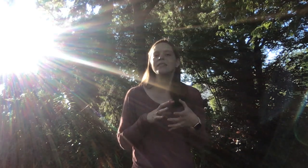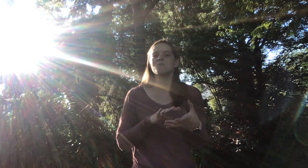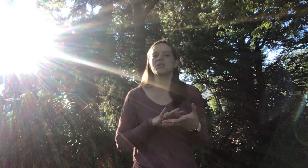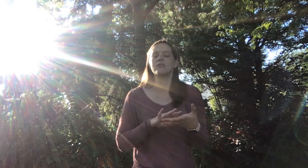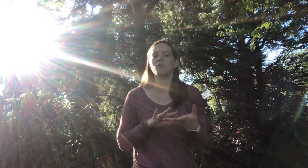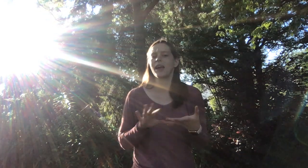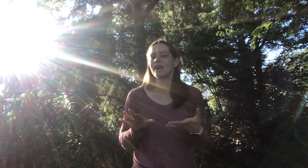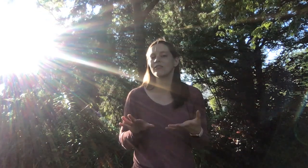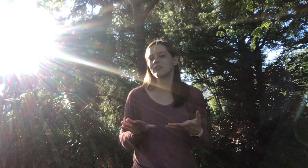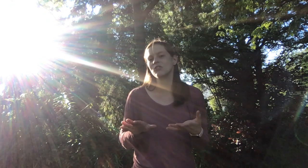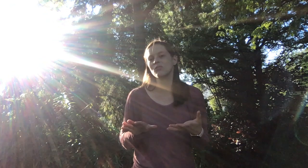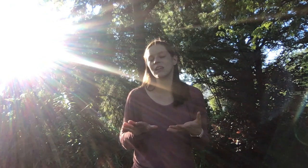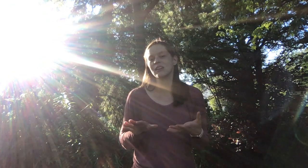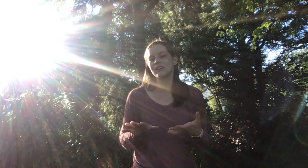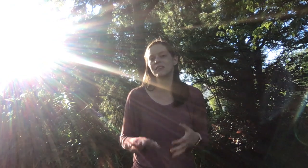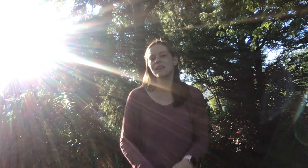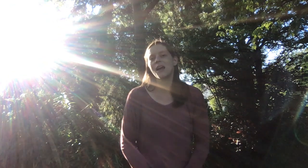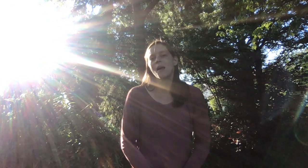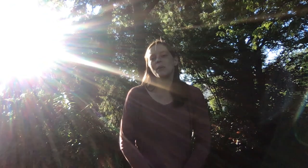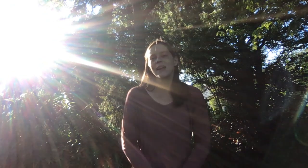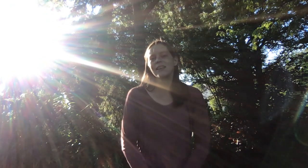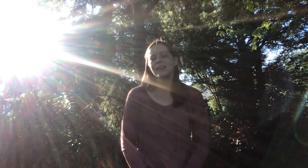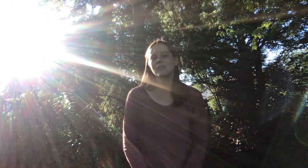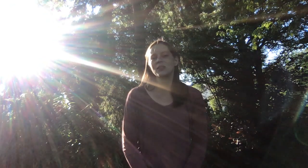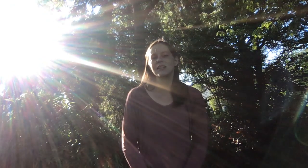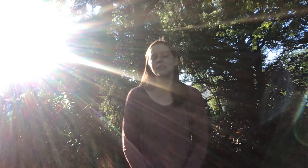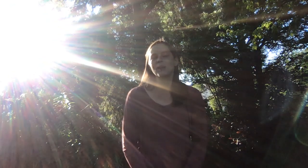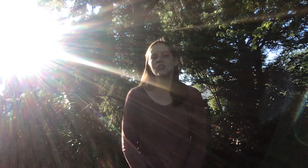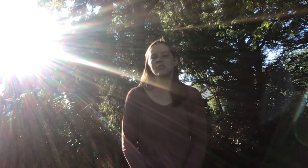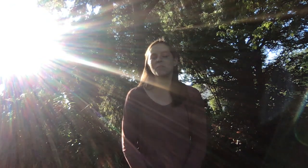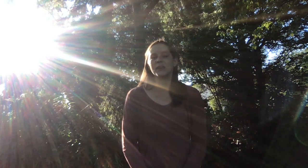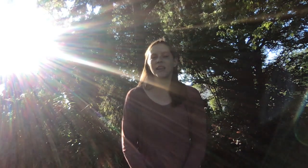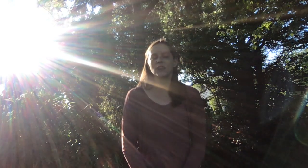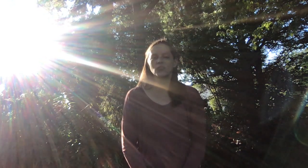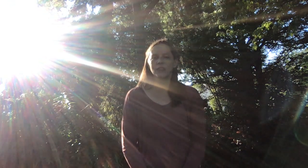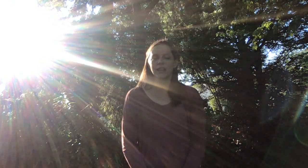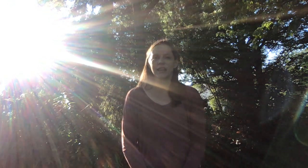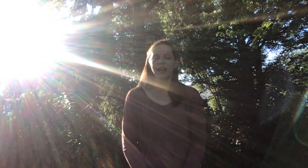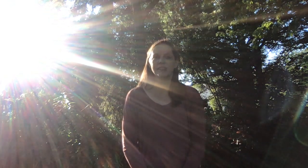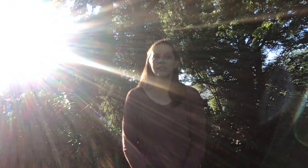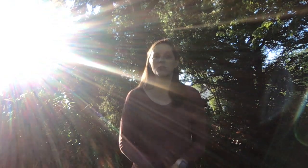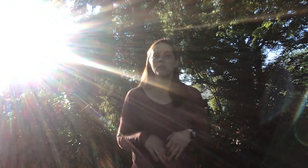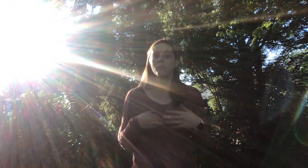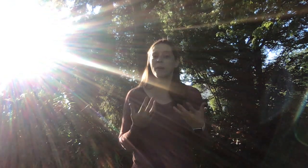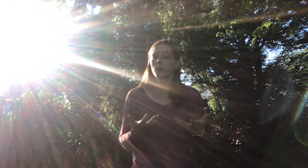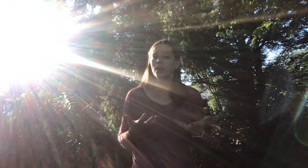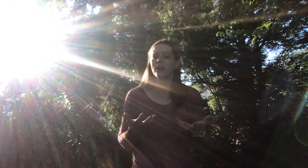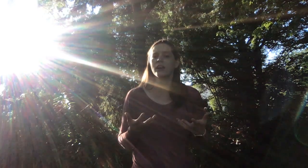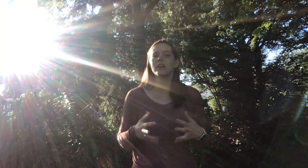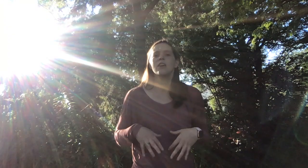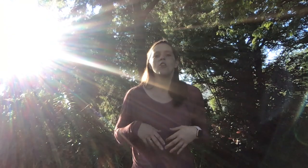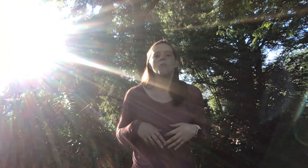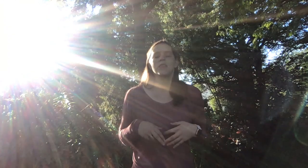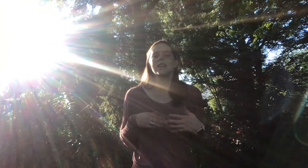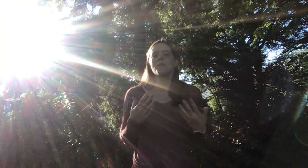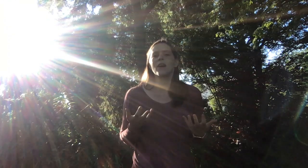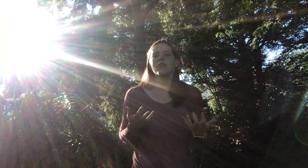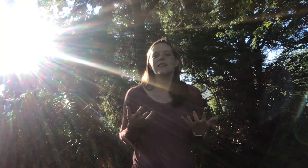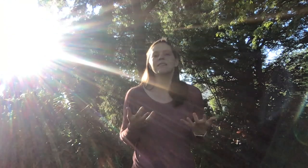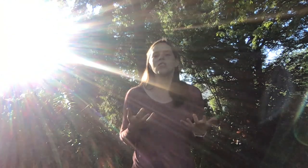and put it away for a few years. But I think it's really special to be like Julian. And so we remember her. We think about the things that